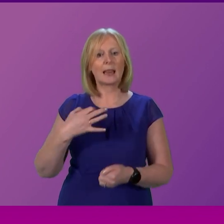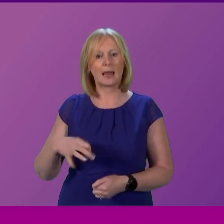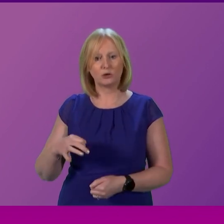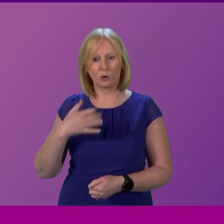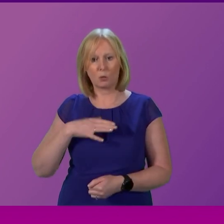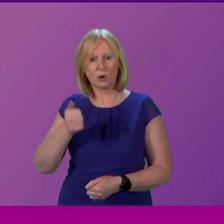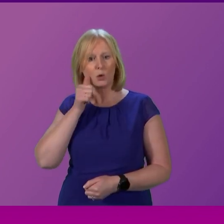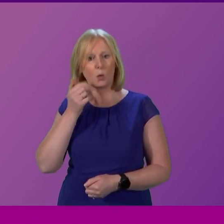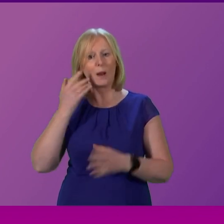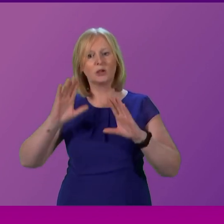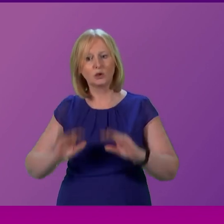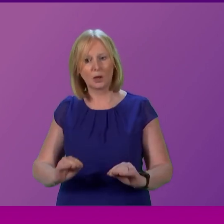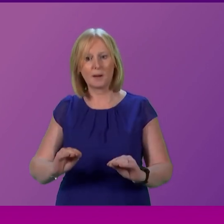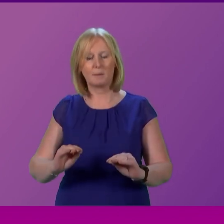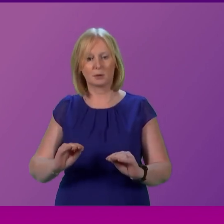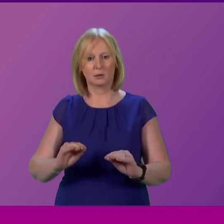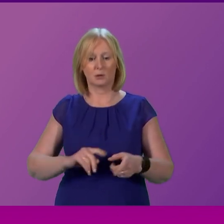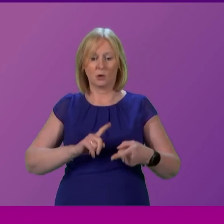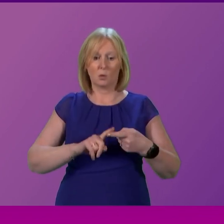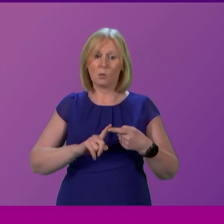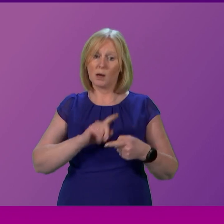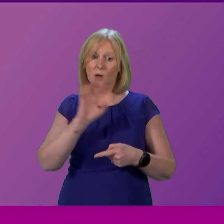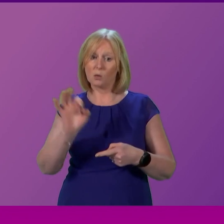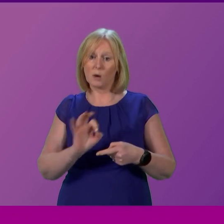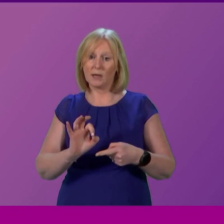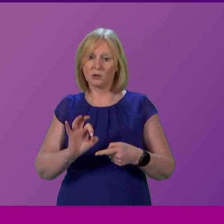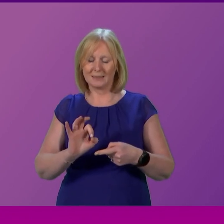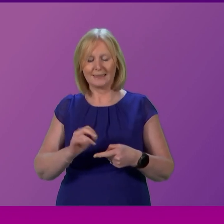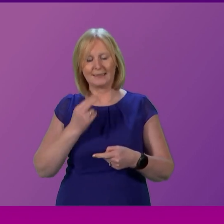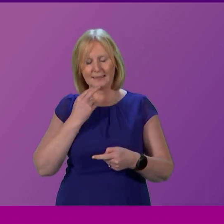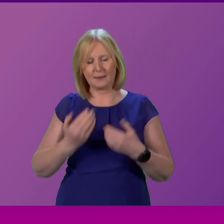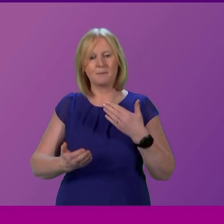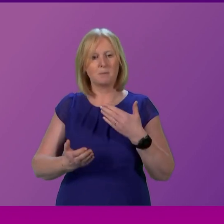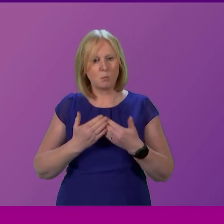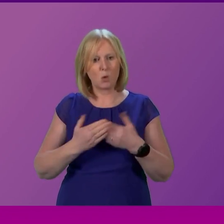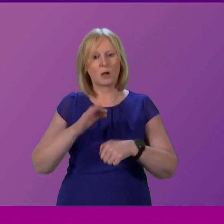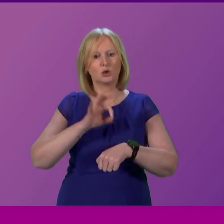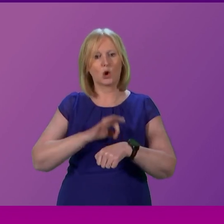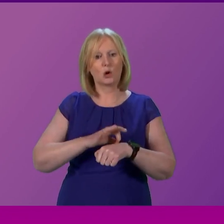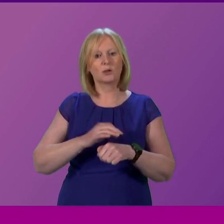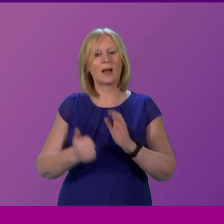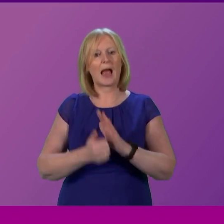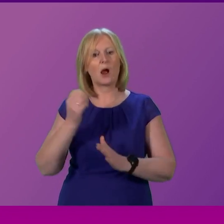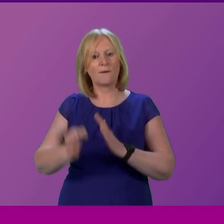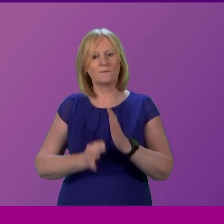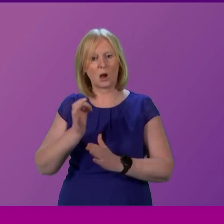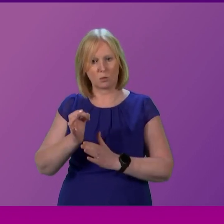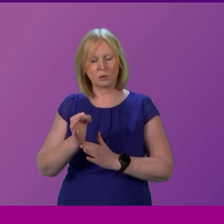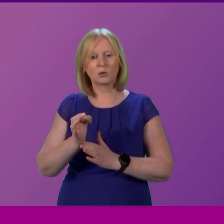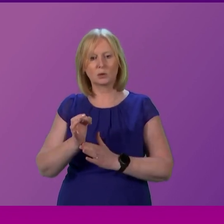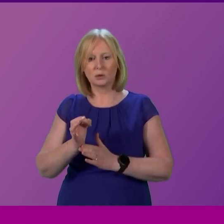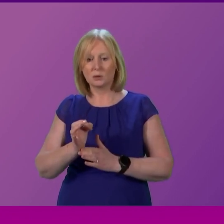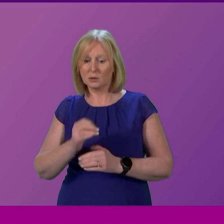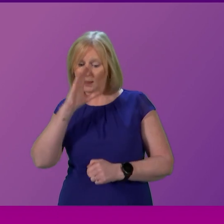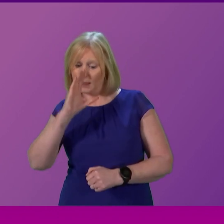one is again in Lanarkshire we need more doctors and out of hours and across primary care can the cabinet